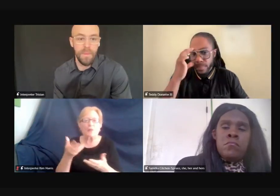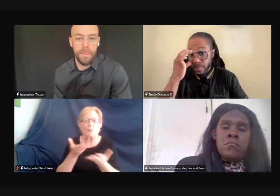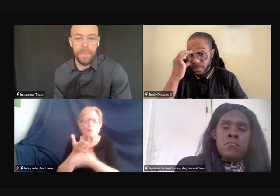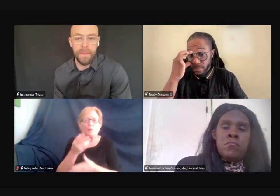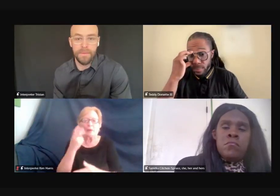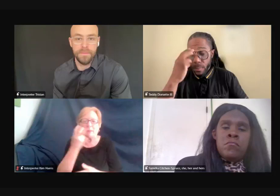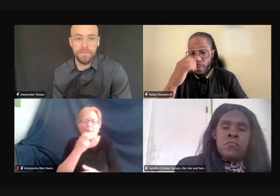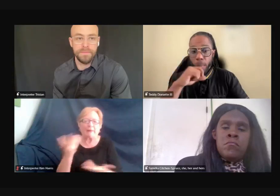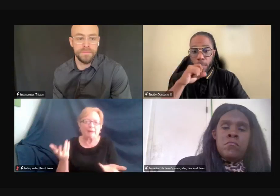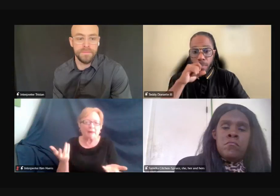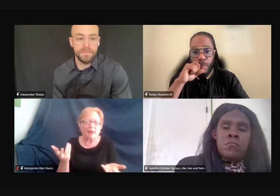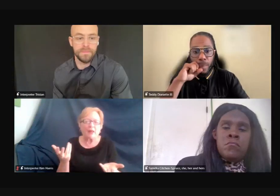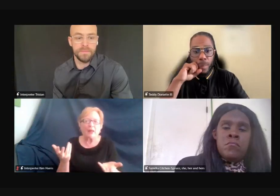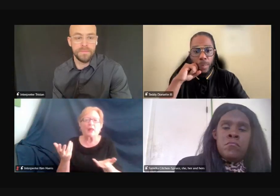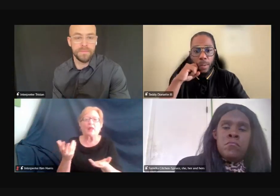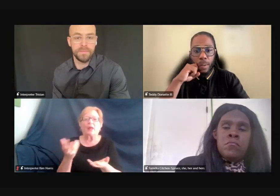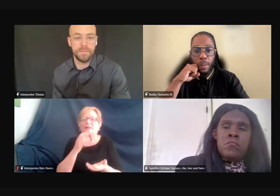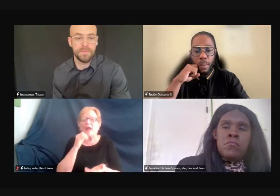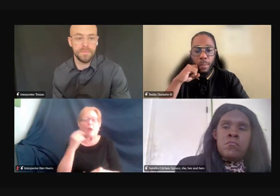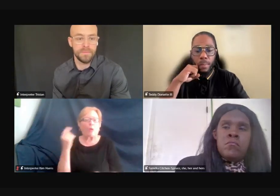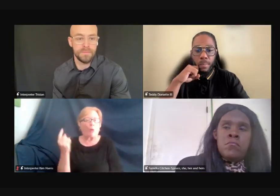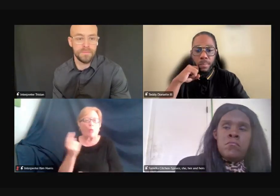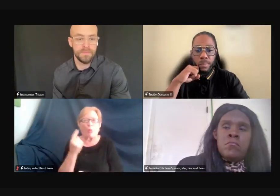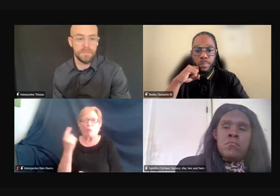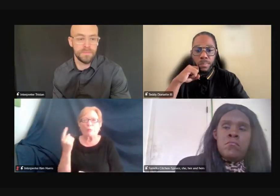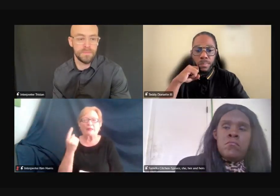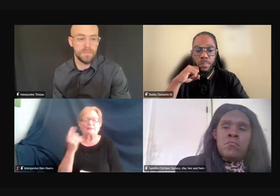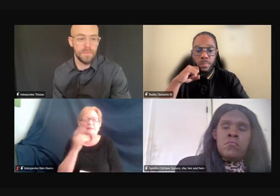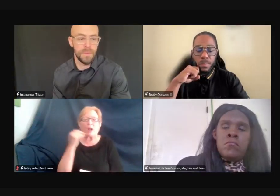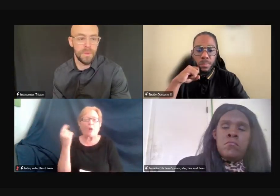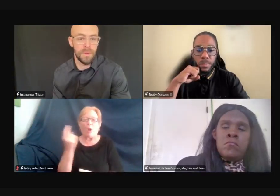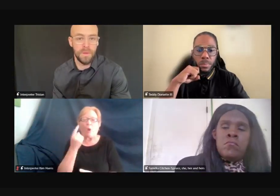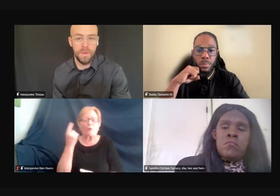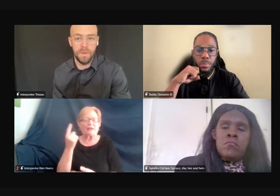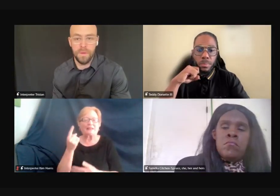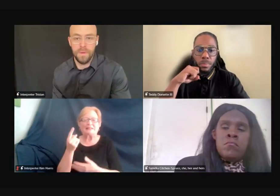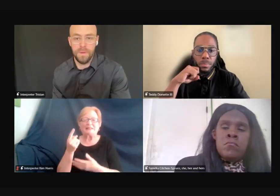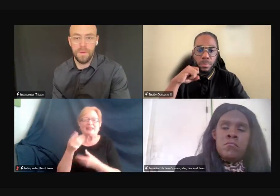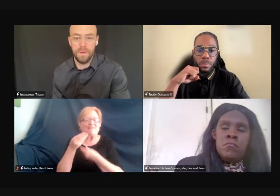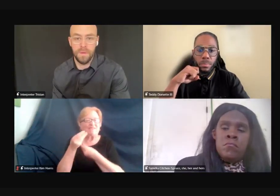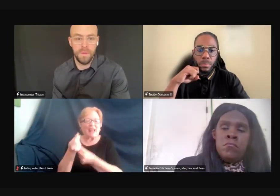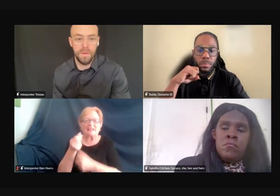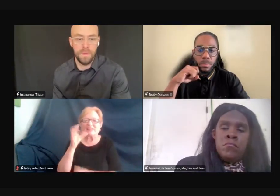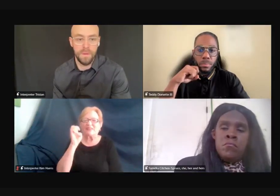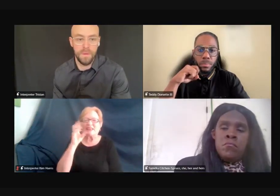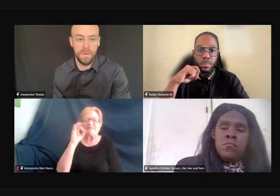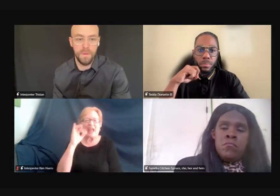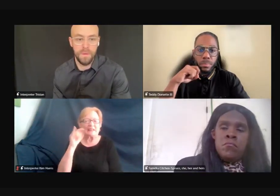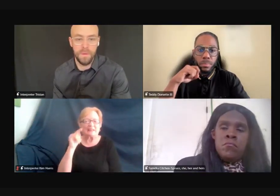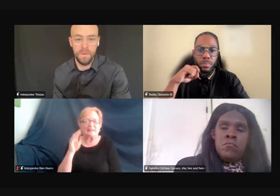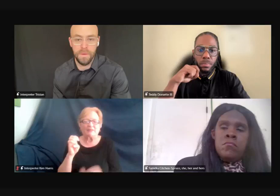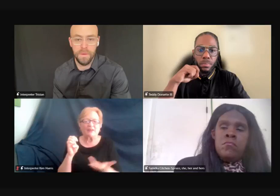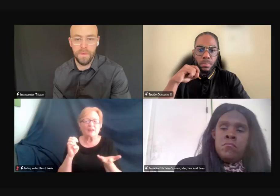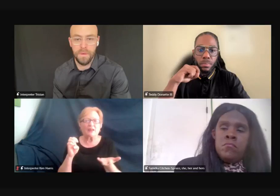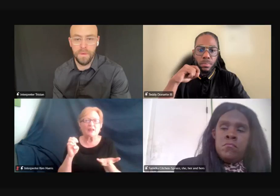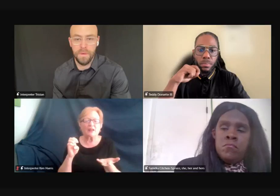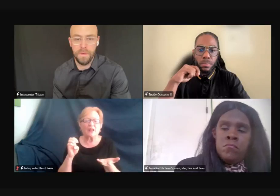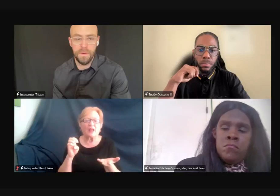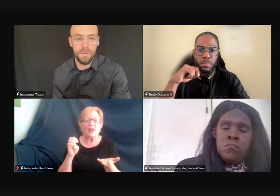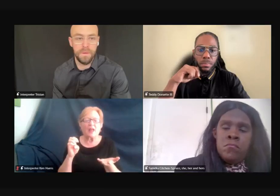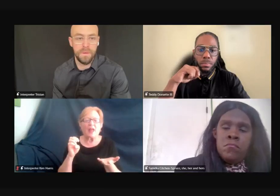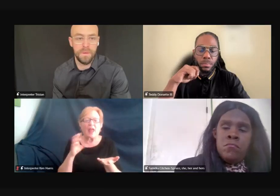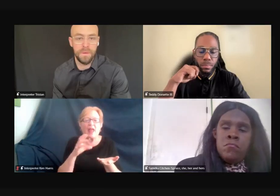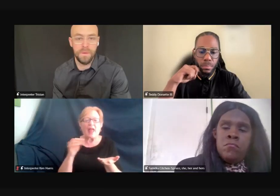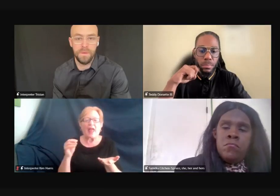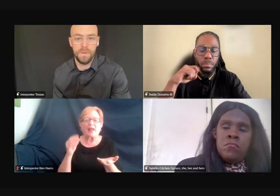effective. Oh, my goodness. And it's not